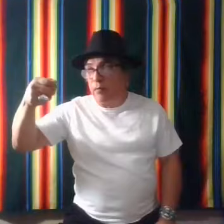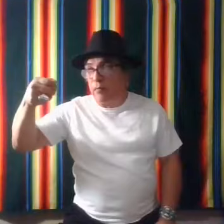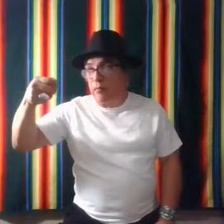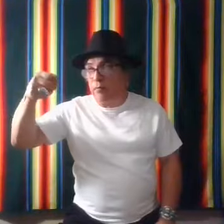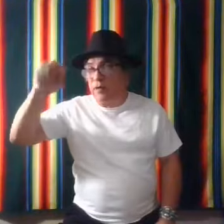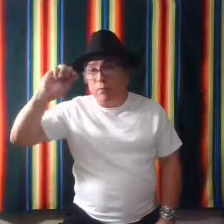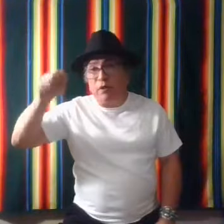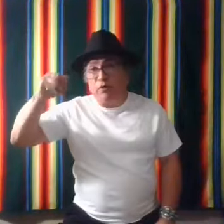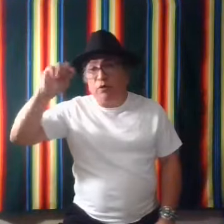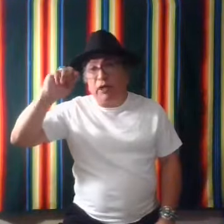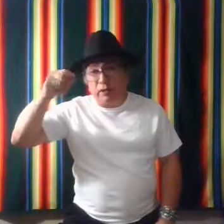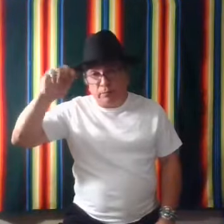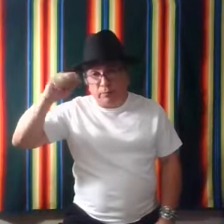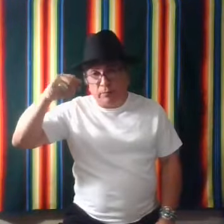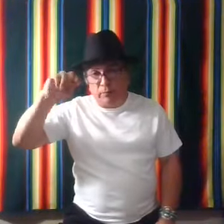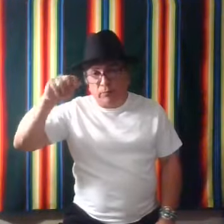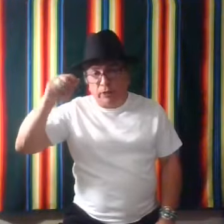something to drink. Okay.